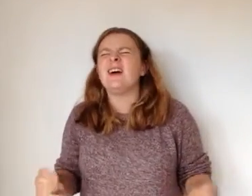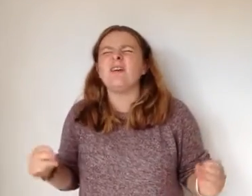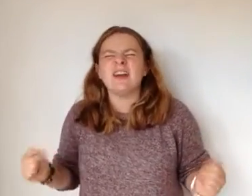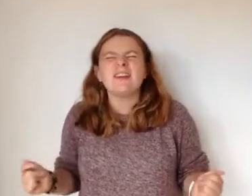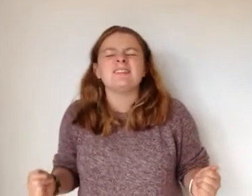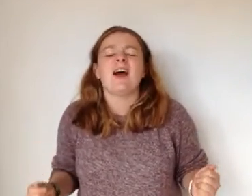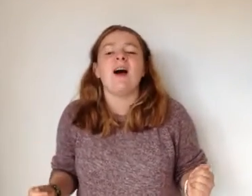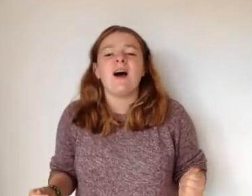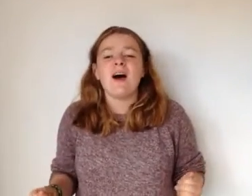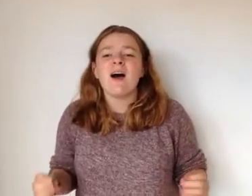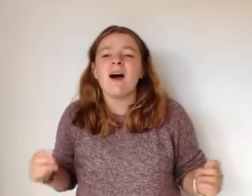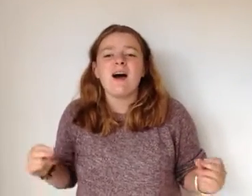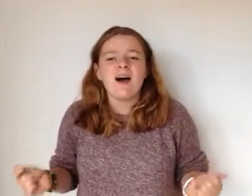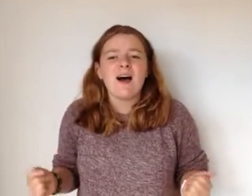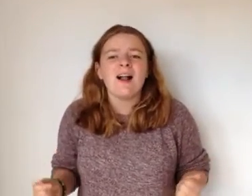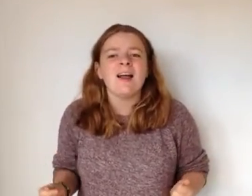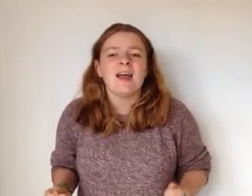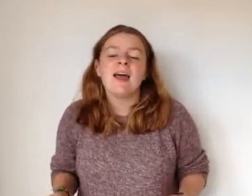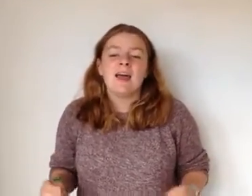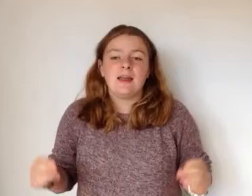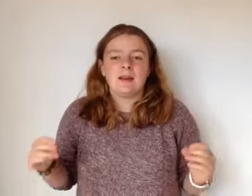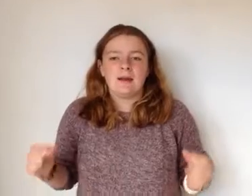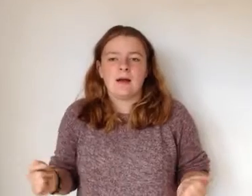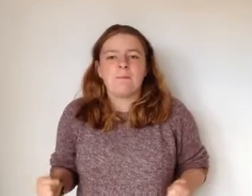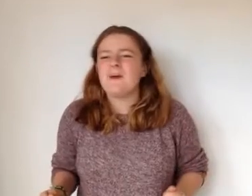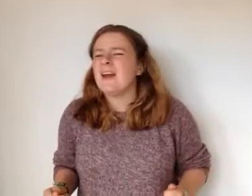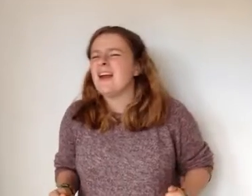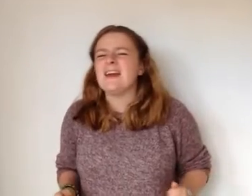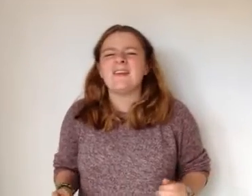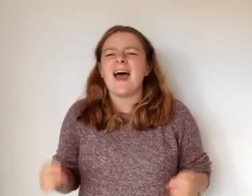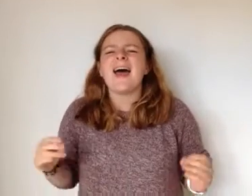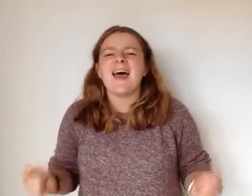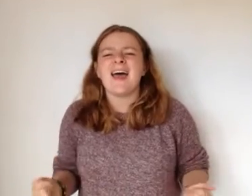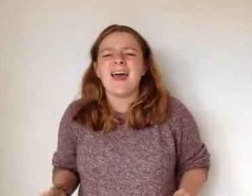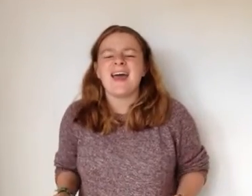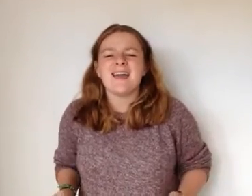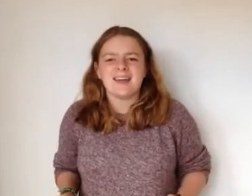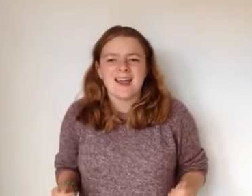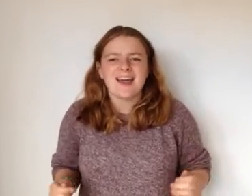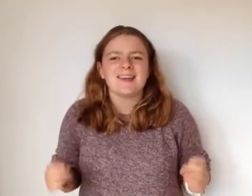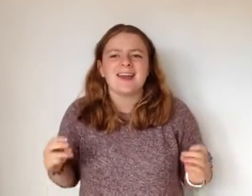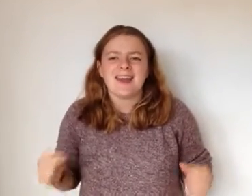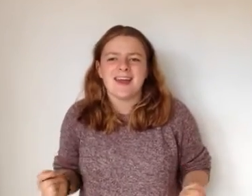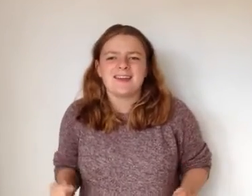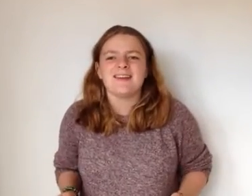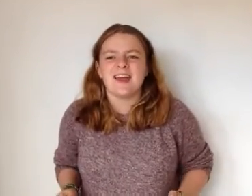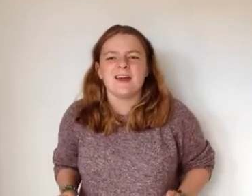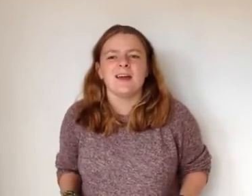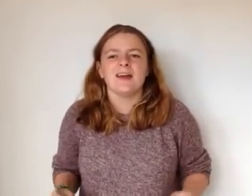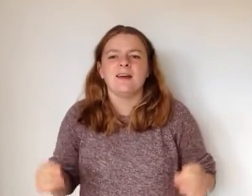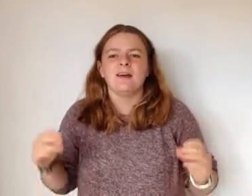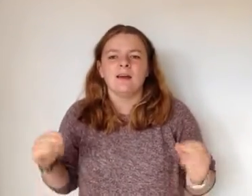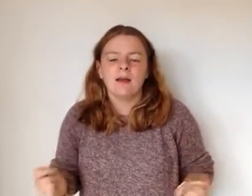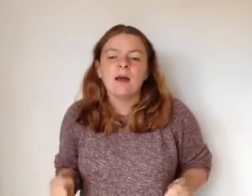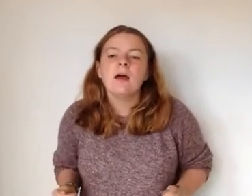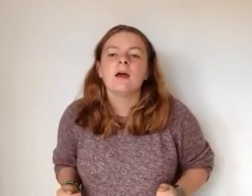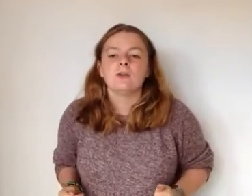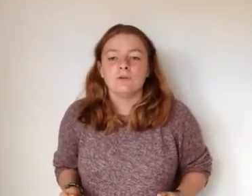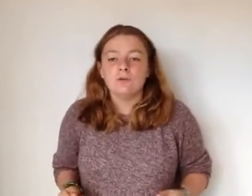is call And I'll be there Yeah, yeah, yeah, yeah You